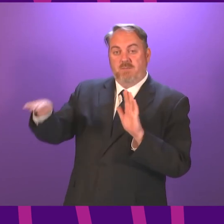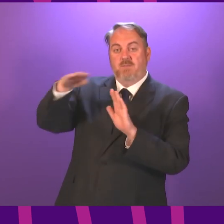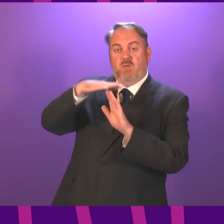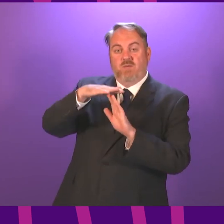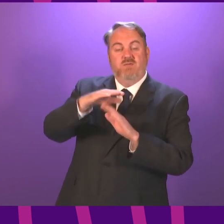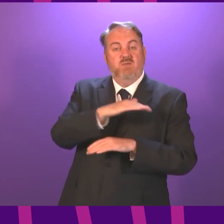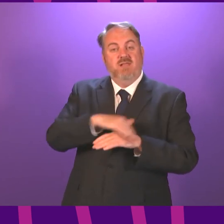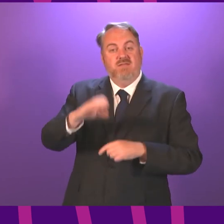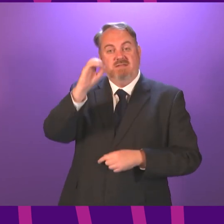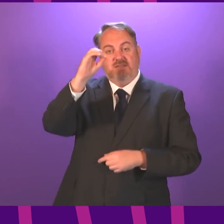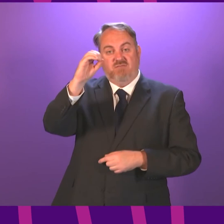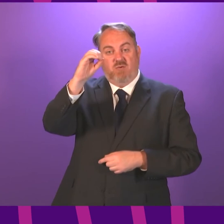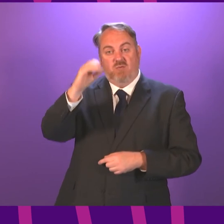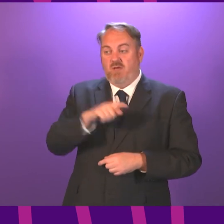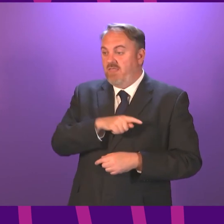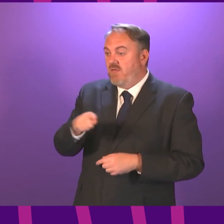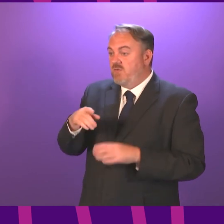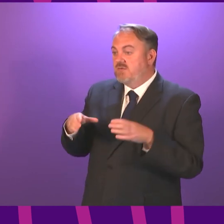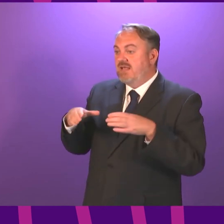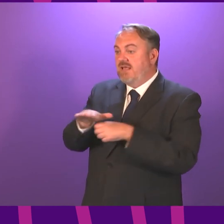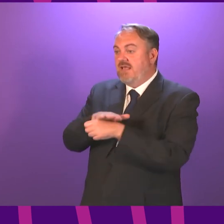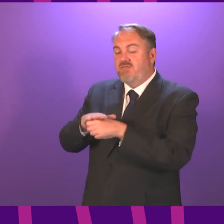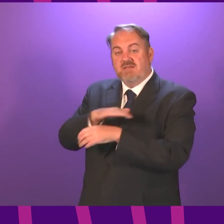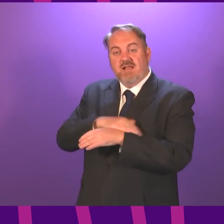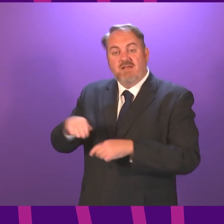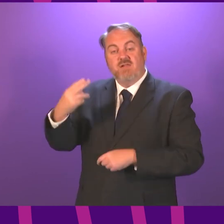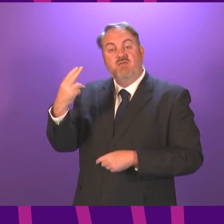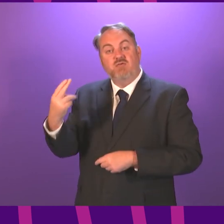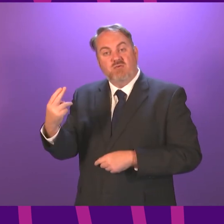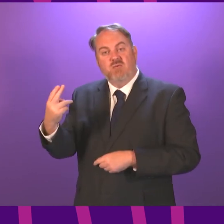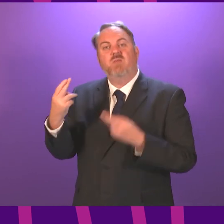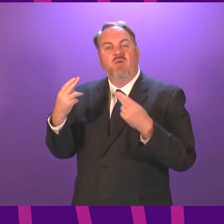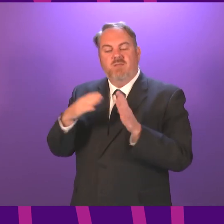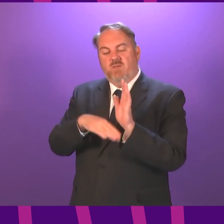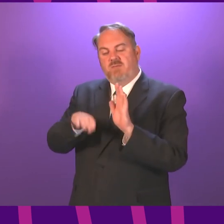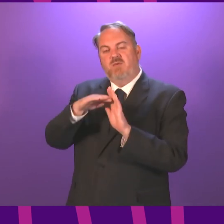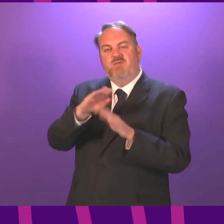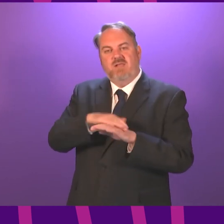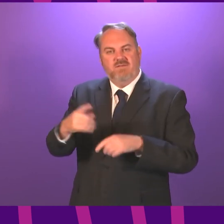hope would go to level one but we need to assess the data nearer the time that